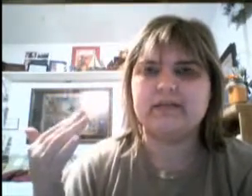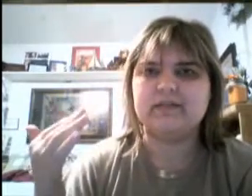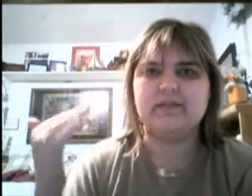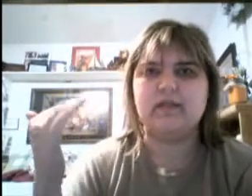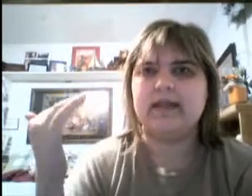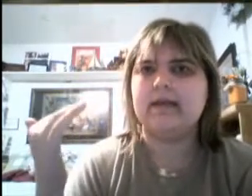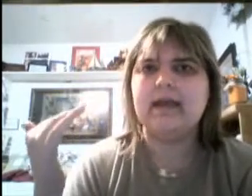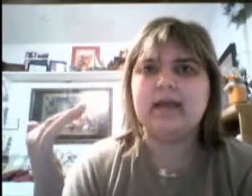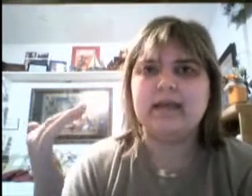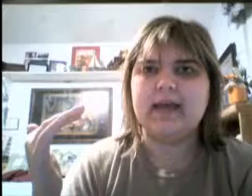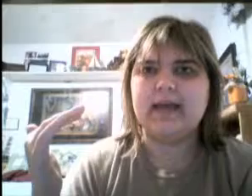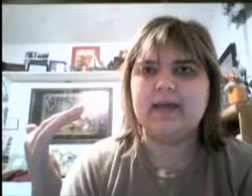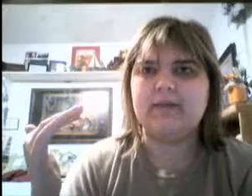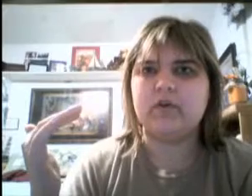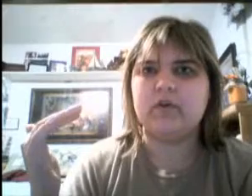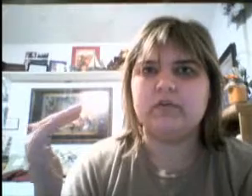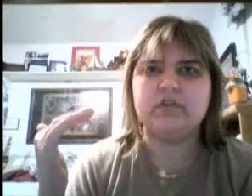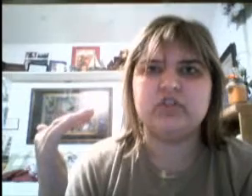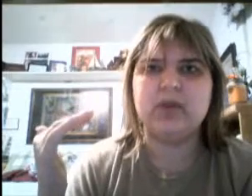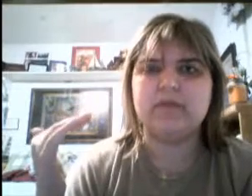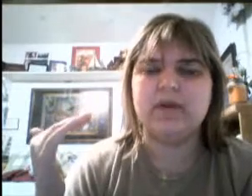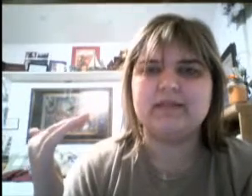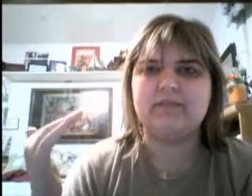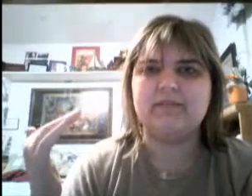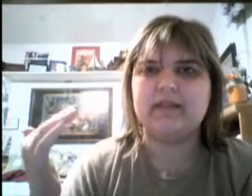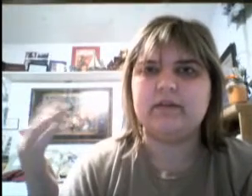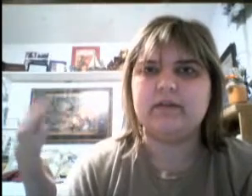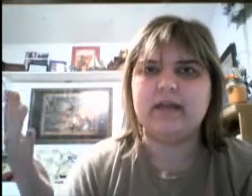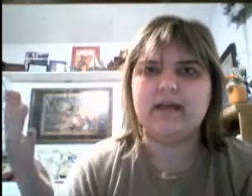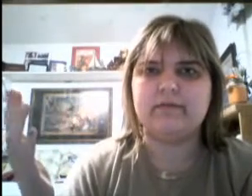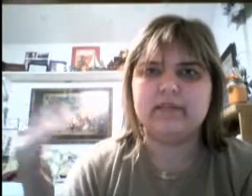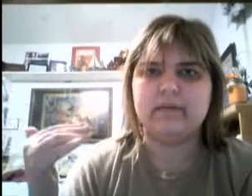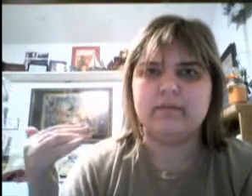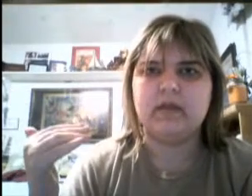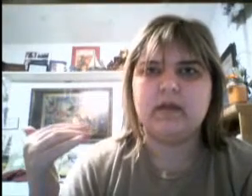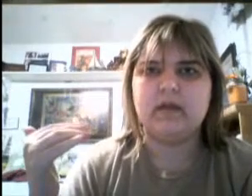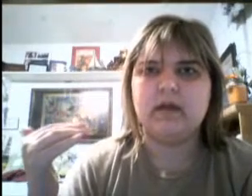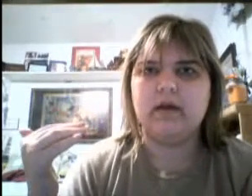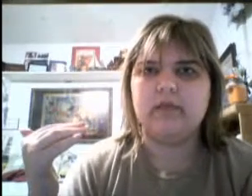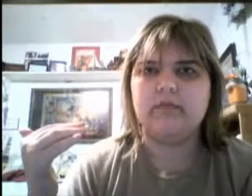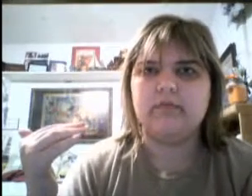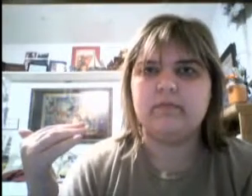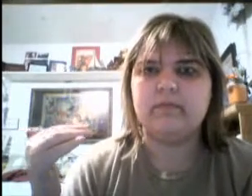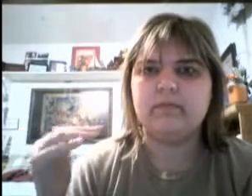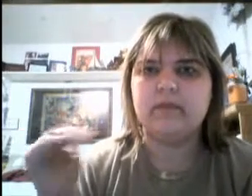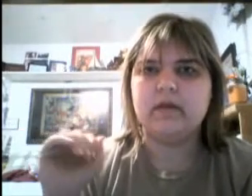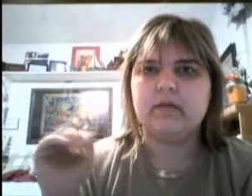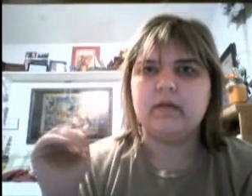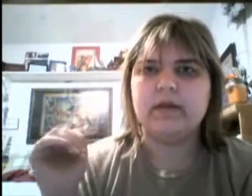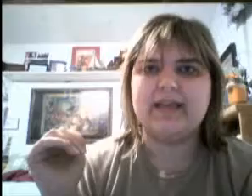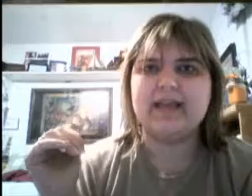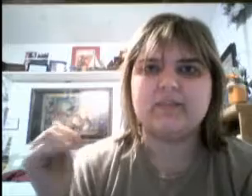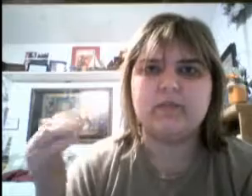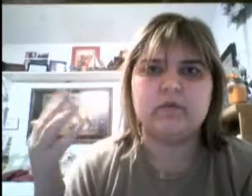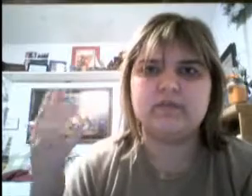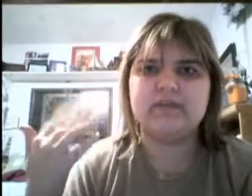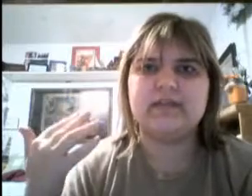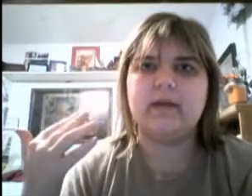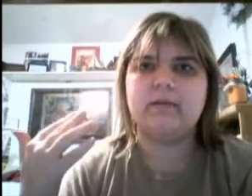So they're like, yeah, if you go into a shop to buy something, you're going to have some, um, uh, cast member dressed up